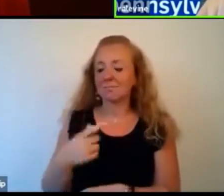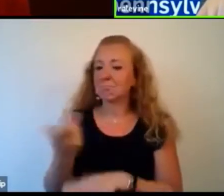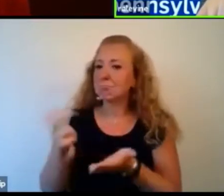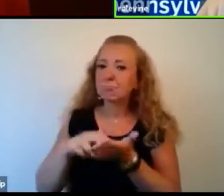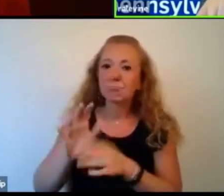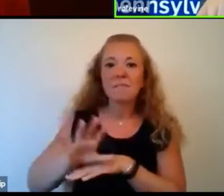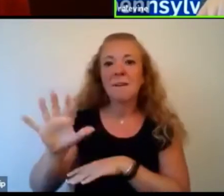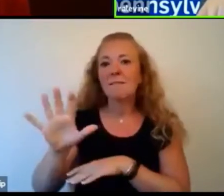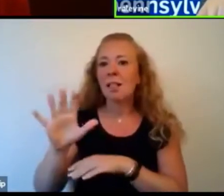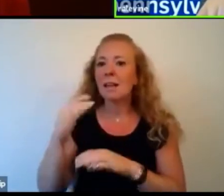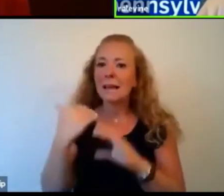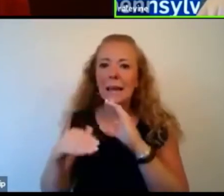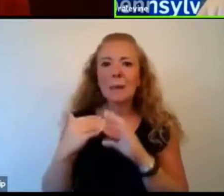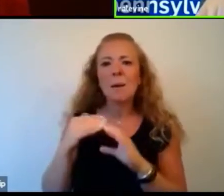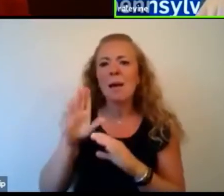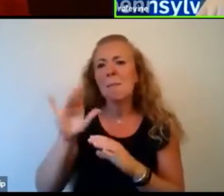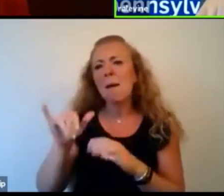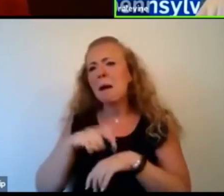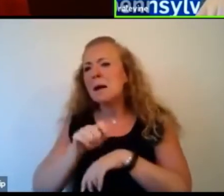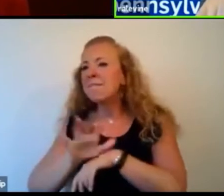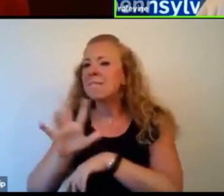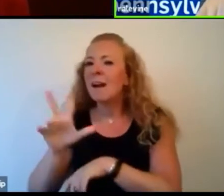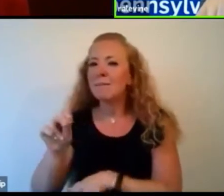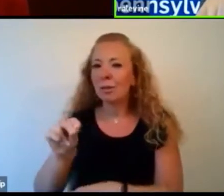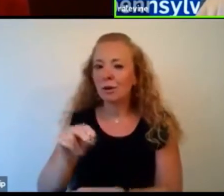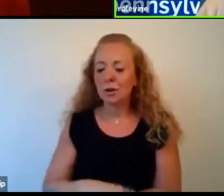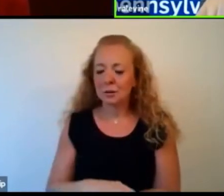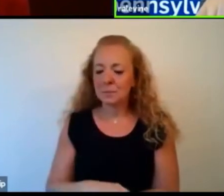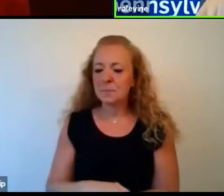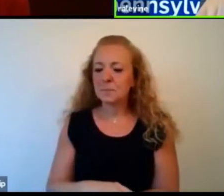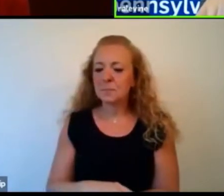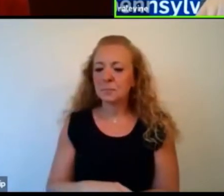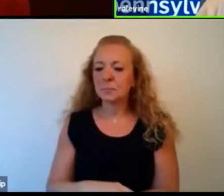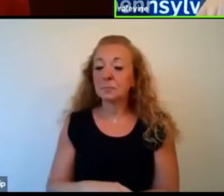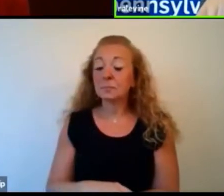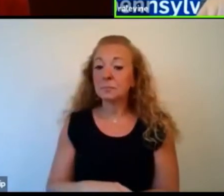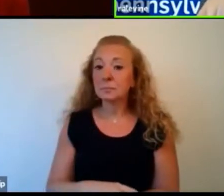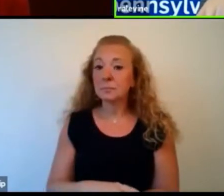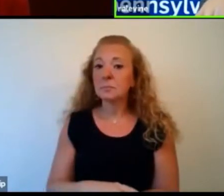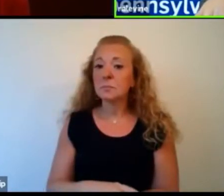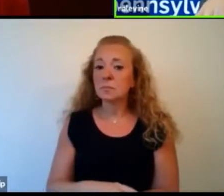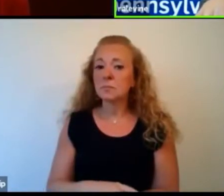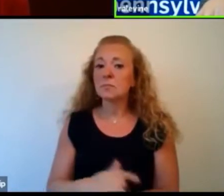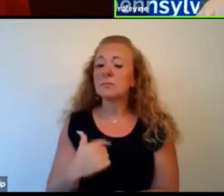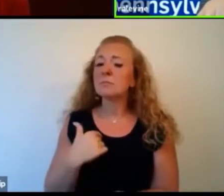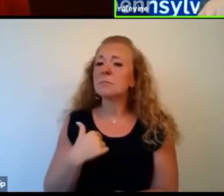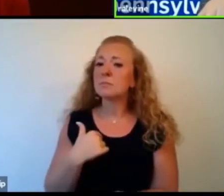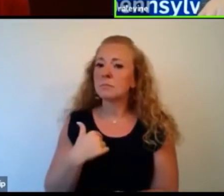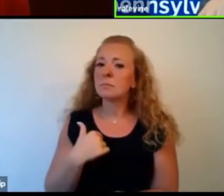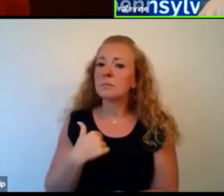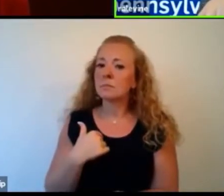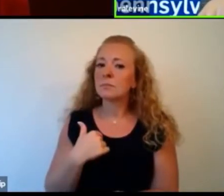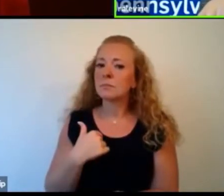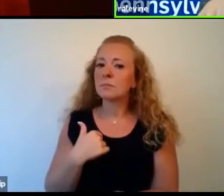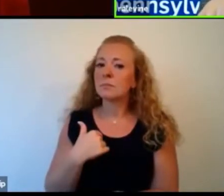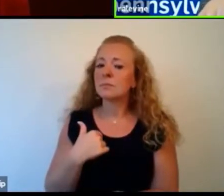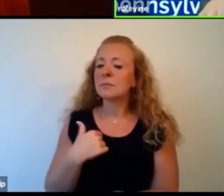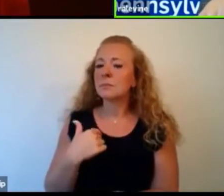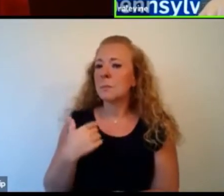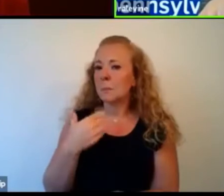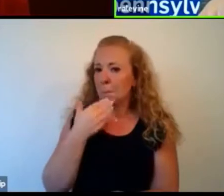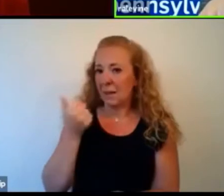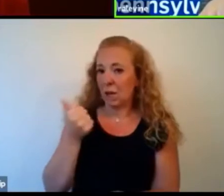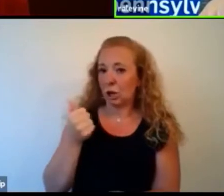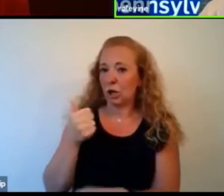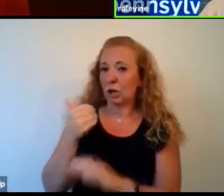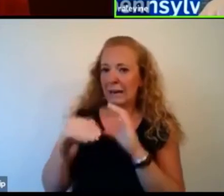on email by 530. I much better cleaning up email at 530